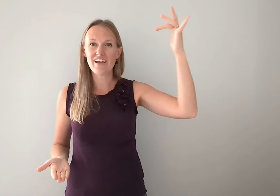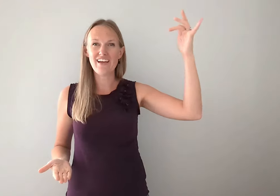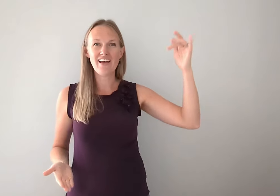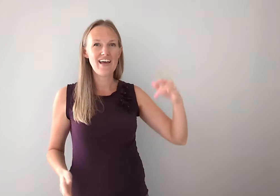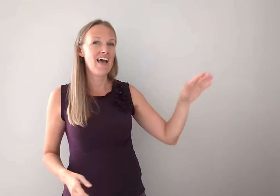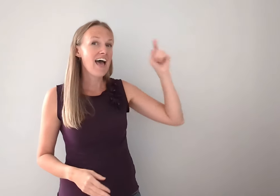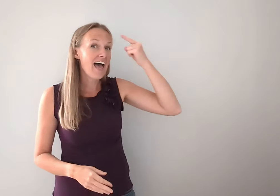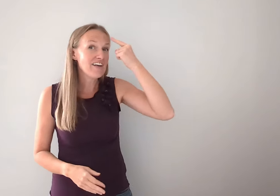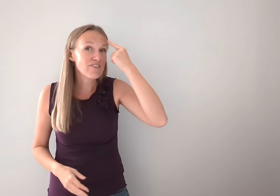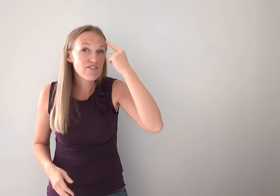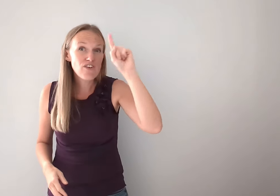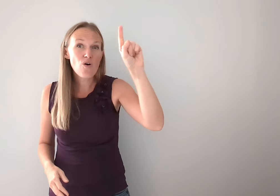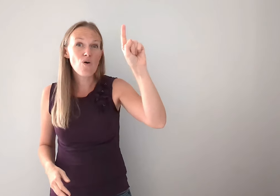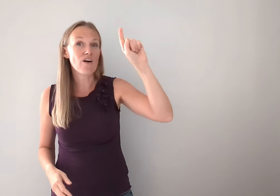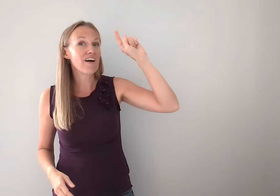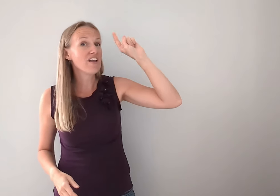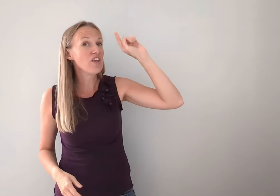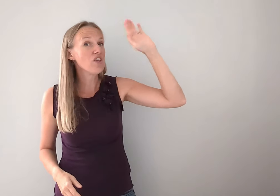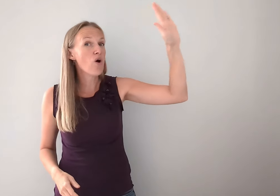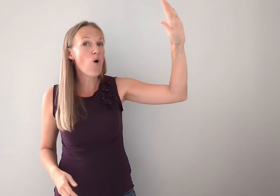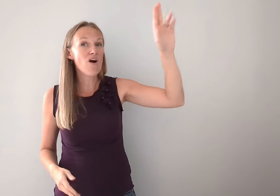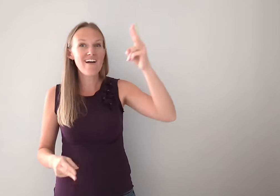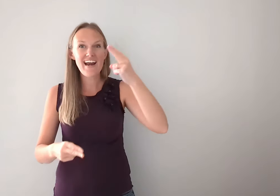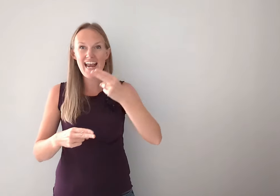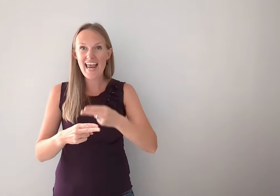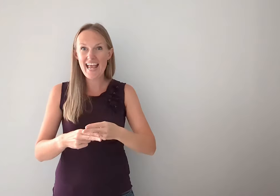and for your name.